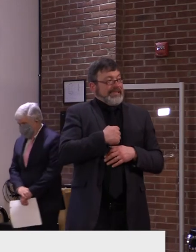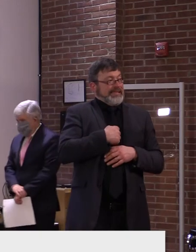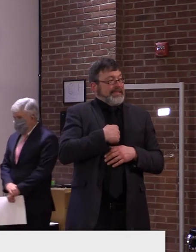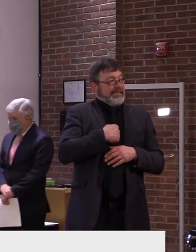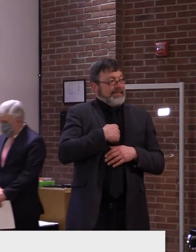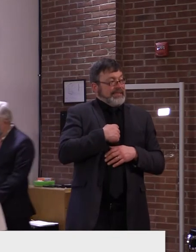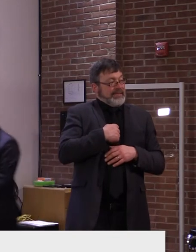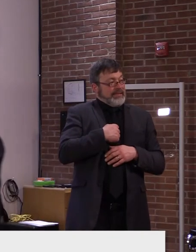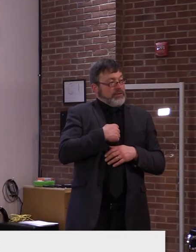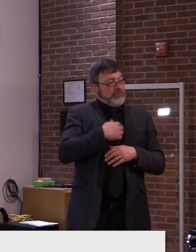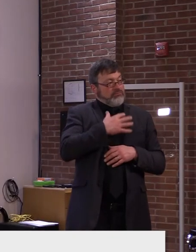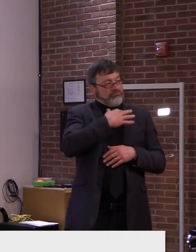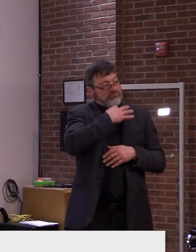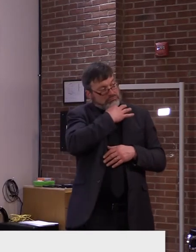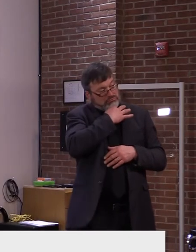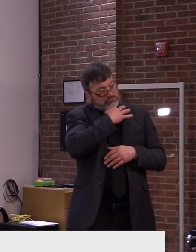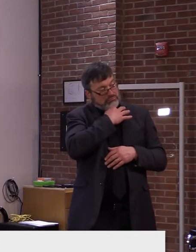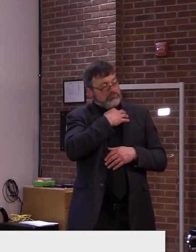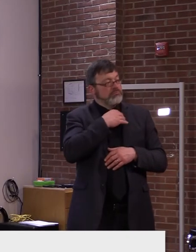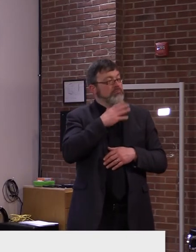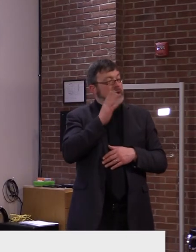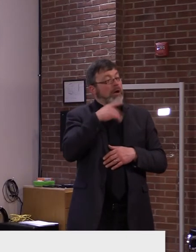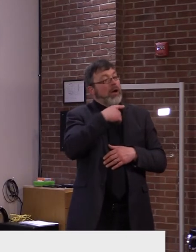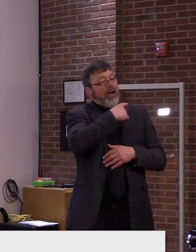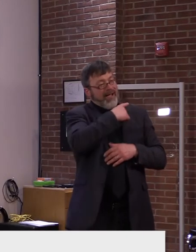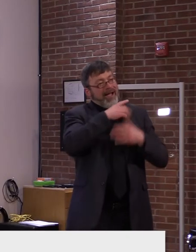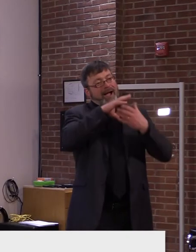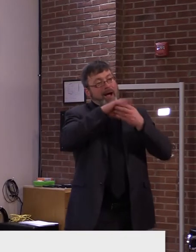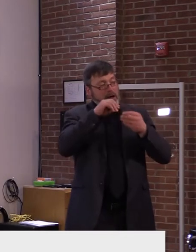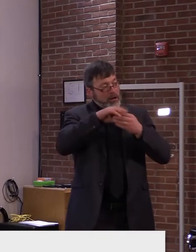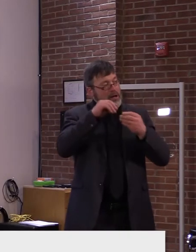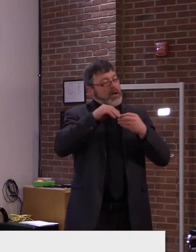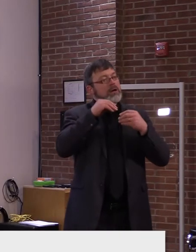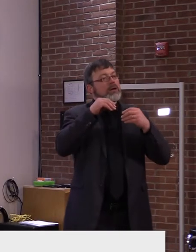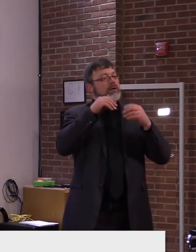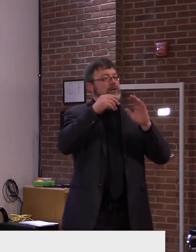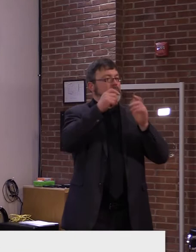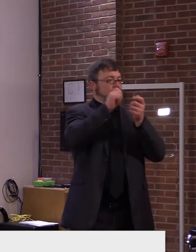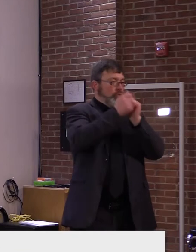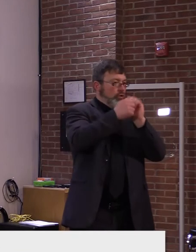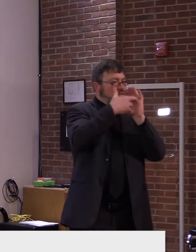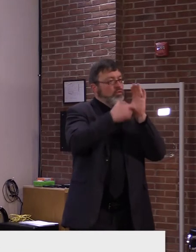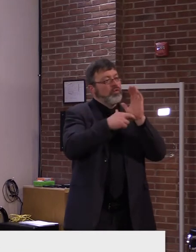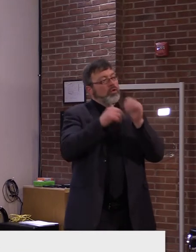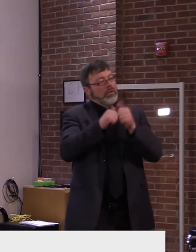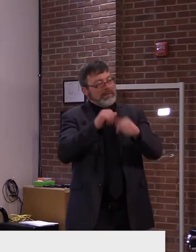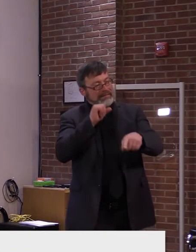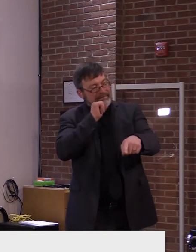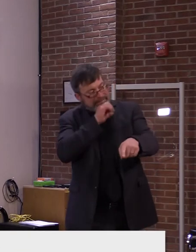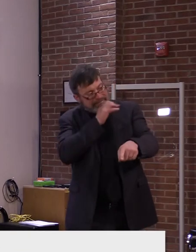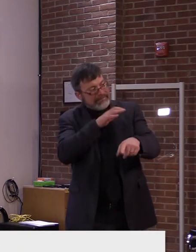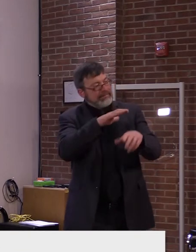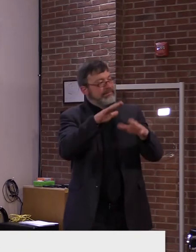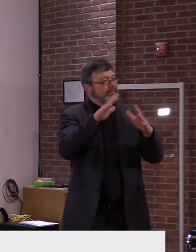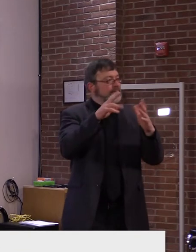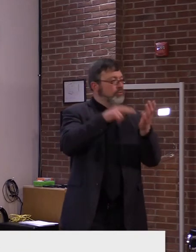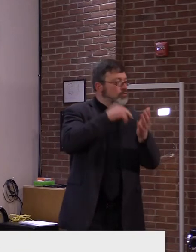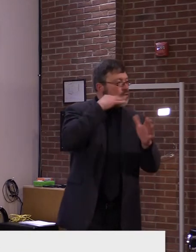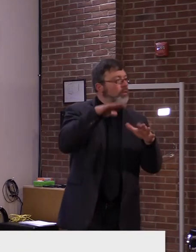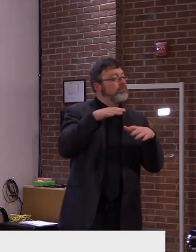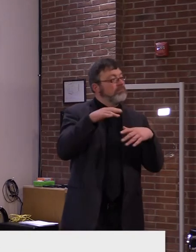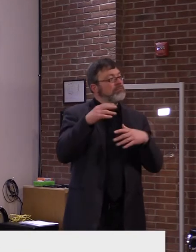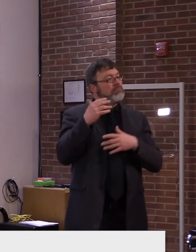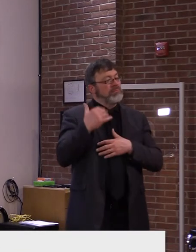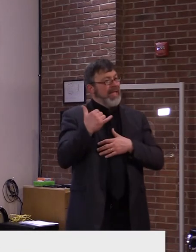visitation, uh, restrictions. And, and I ask that knowing that we've seen how outbreaks among staff at these homes have created critical